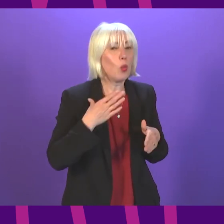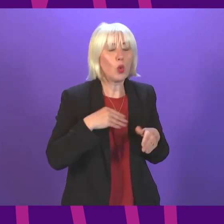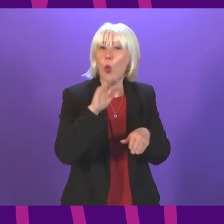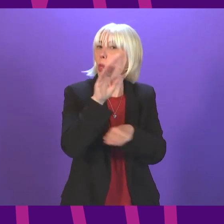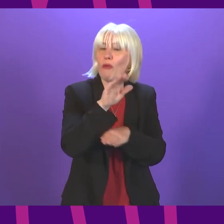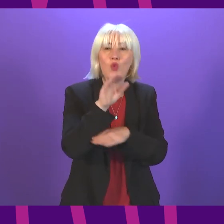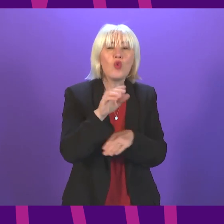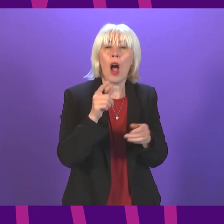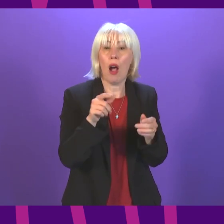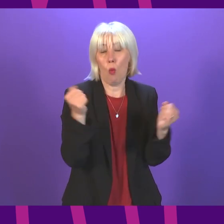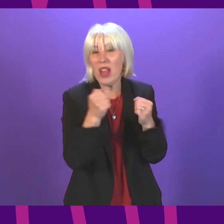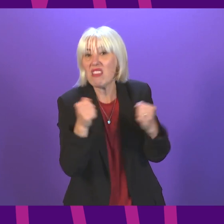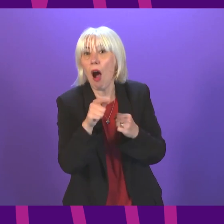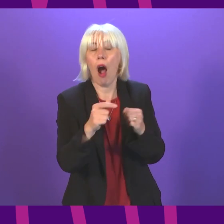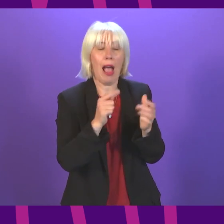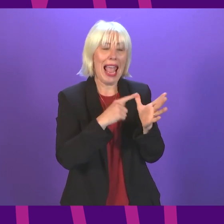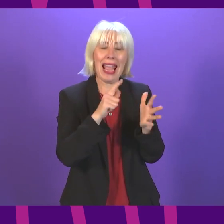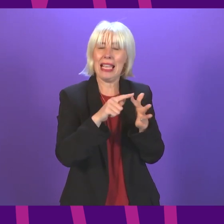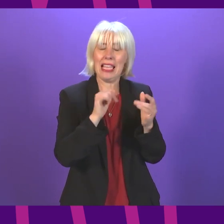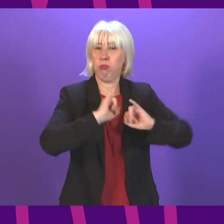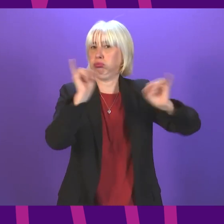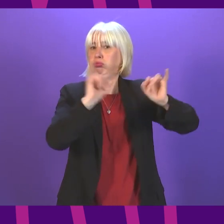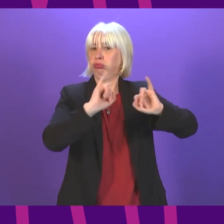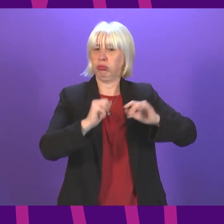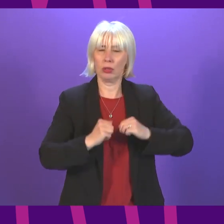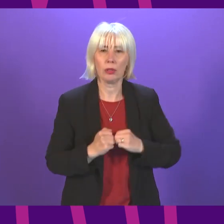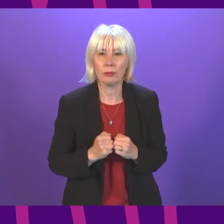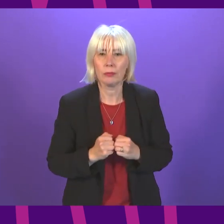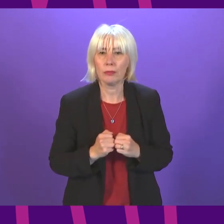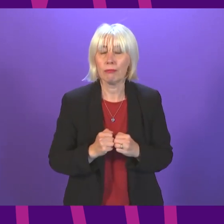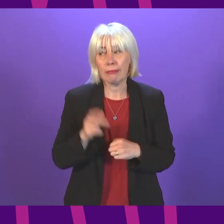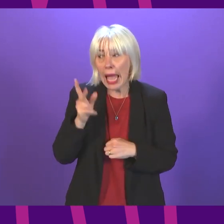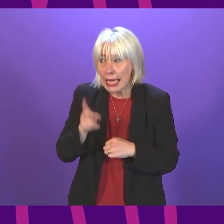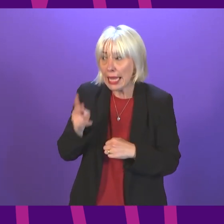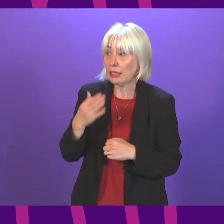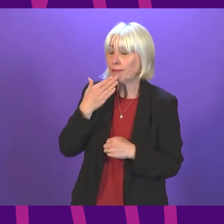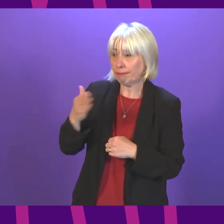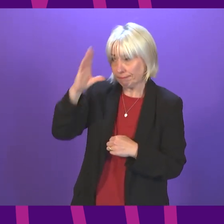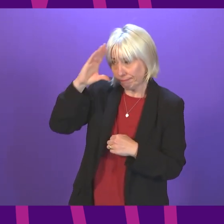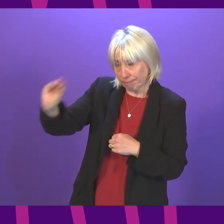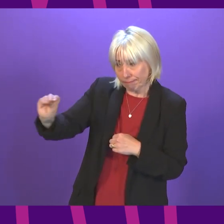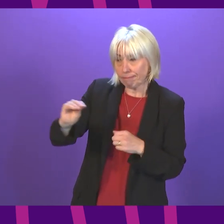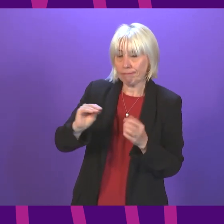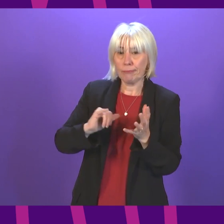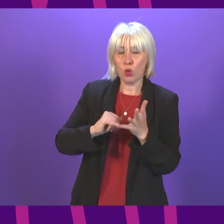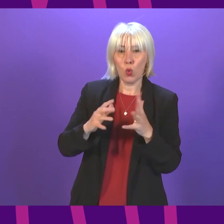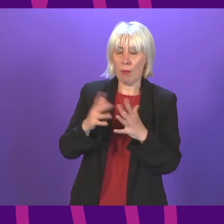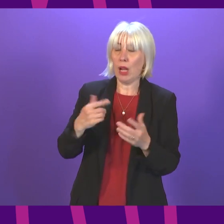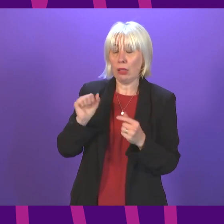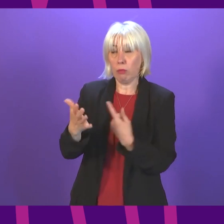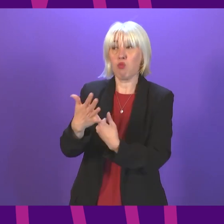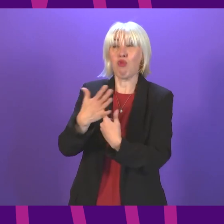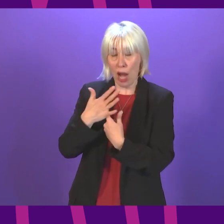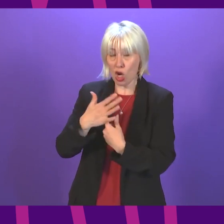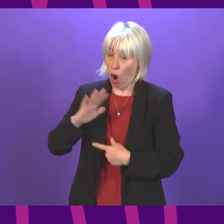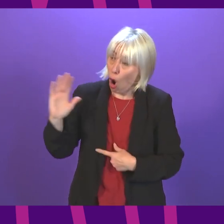winter crisis? So first of all, again, I would say to Ms Webber, clearly we are under pressure. Every